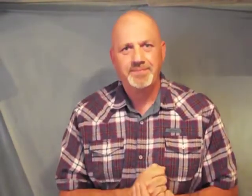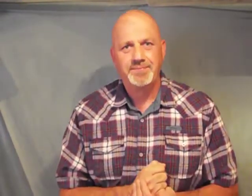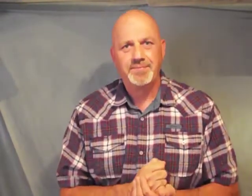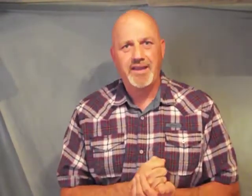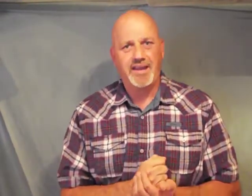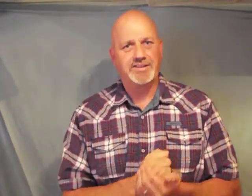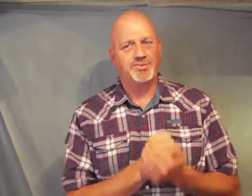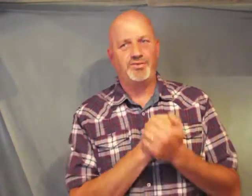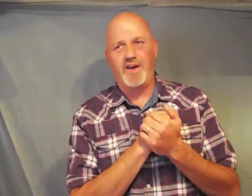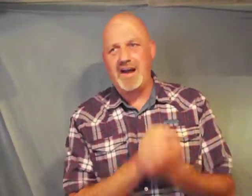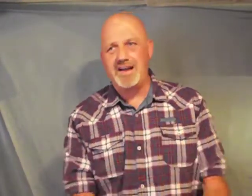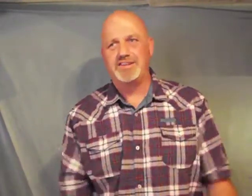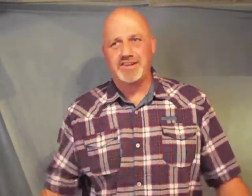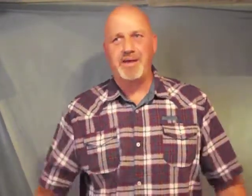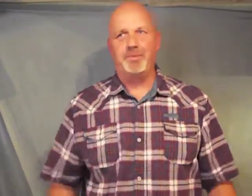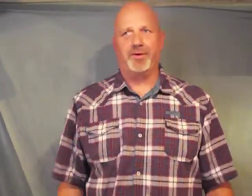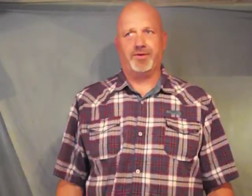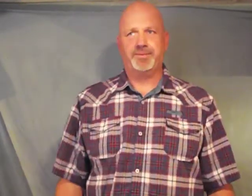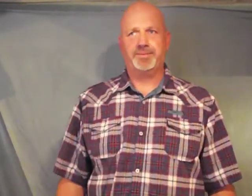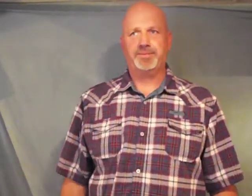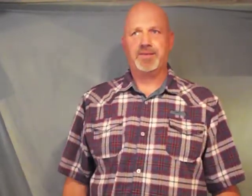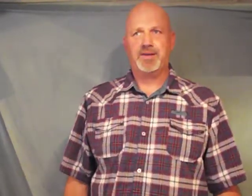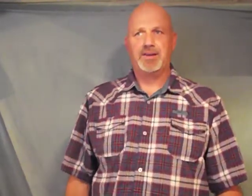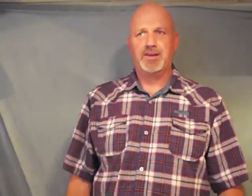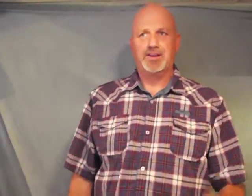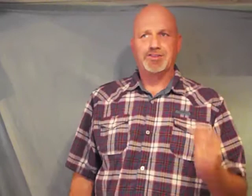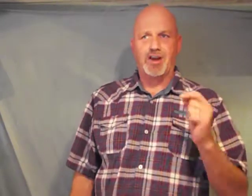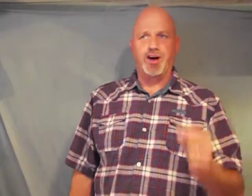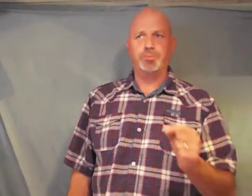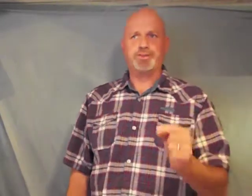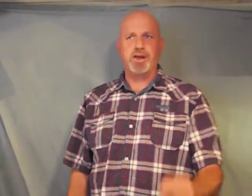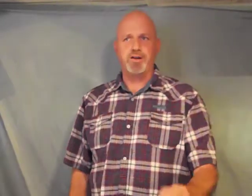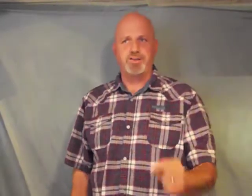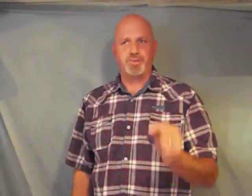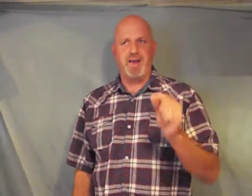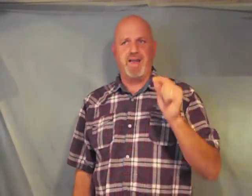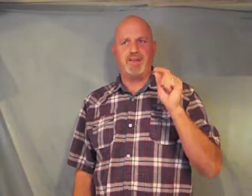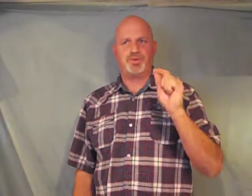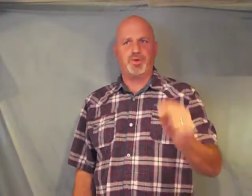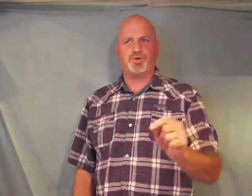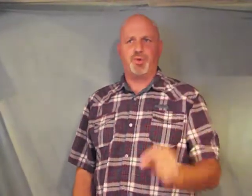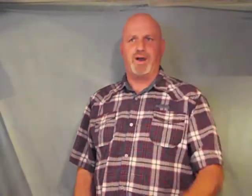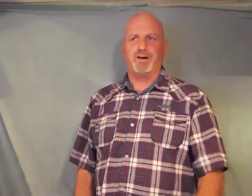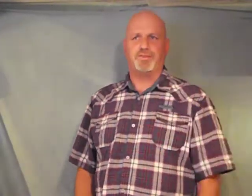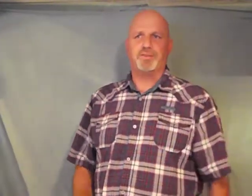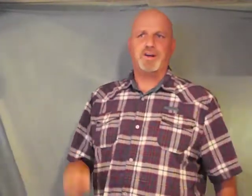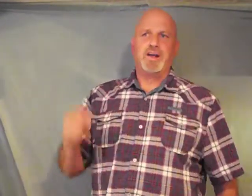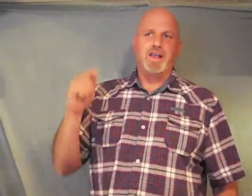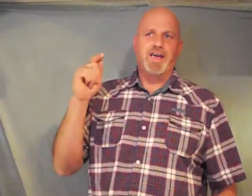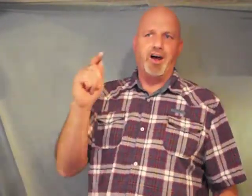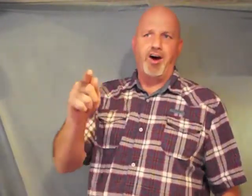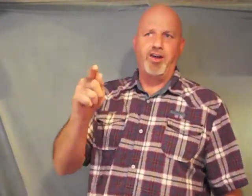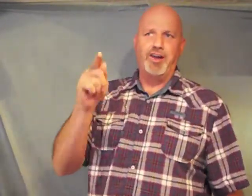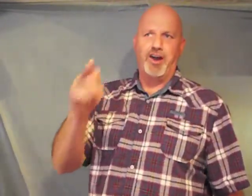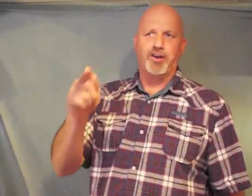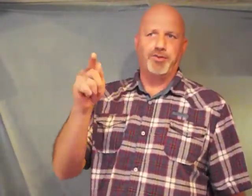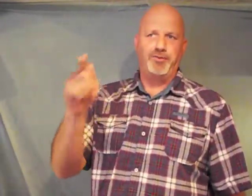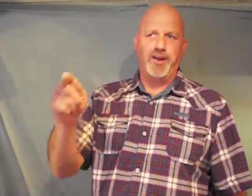it's very simple Psalms 33 8 through 12 let all the earth fear